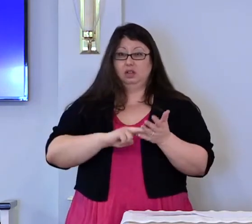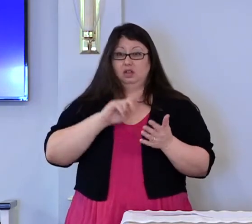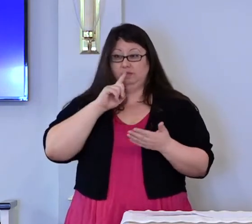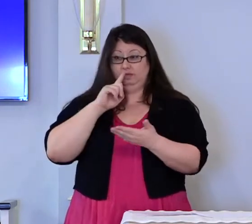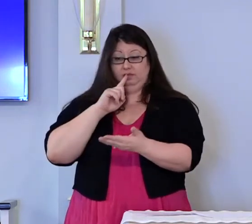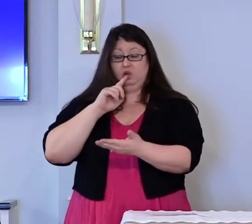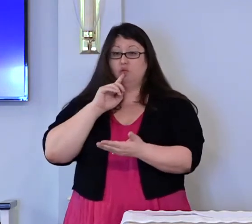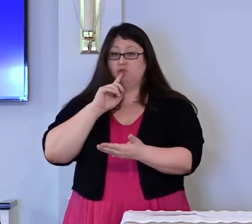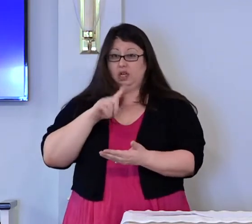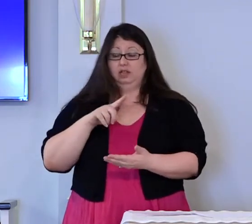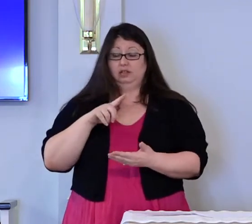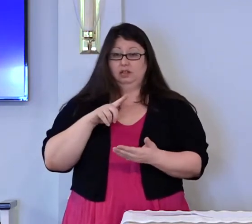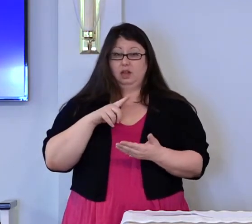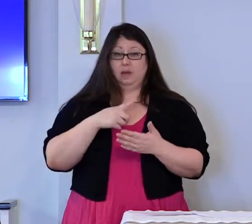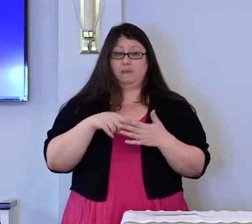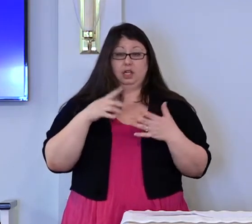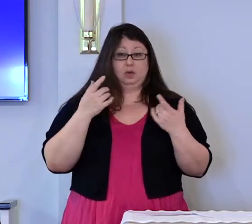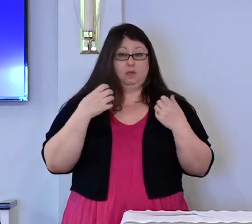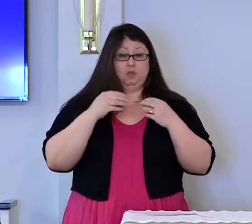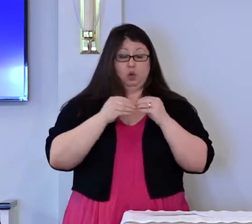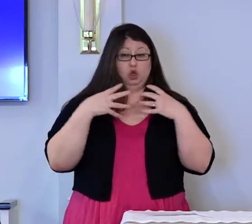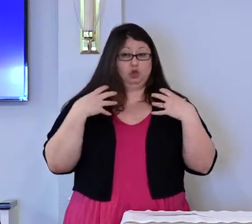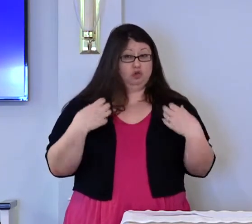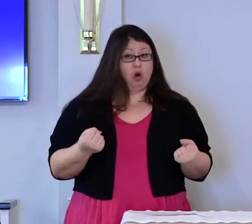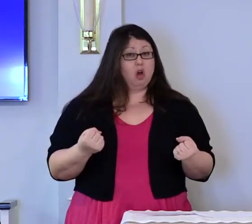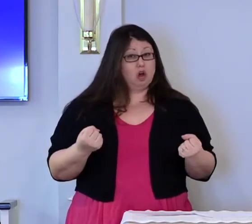but all the more strongly